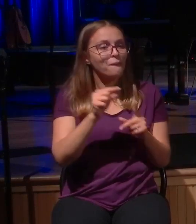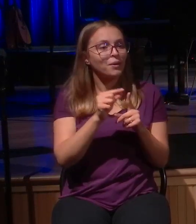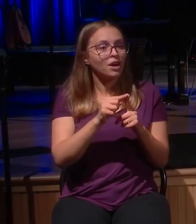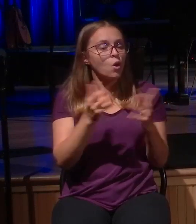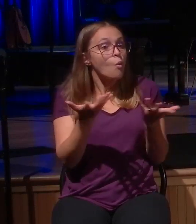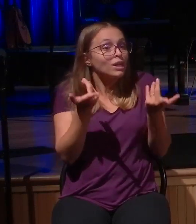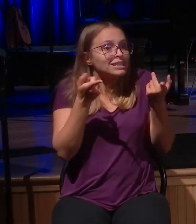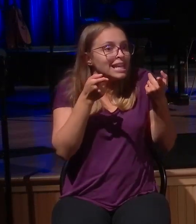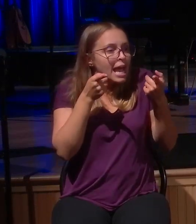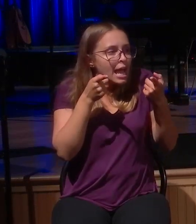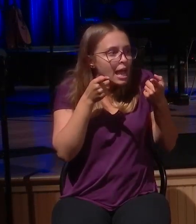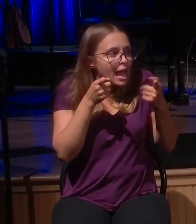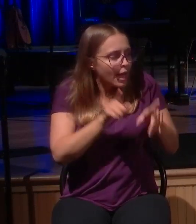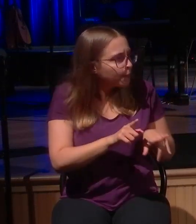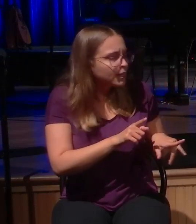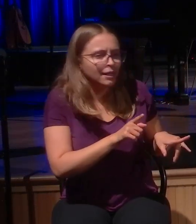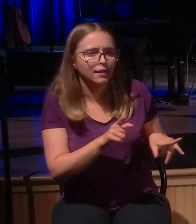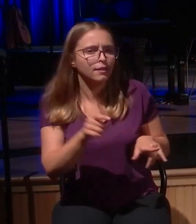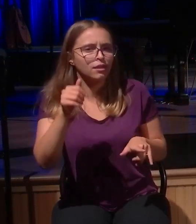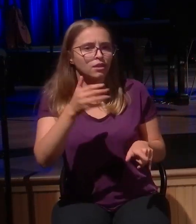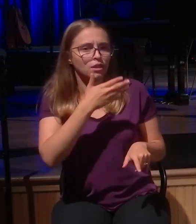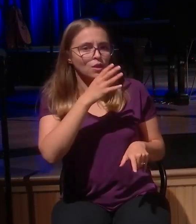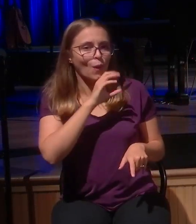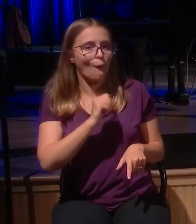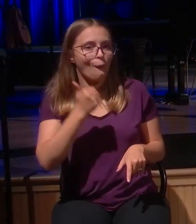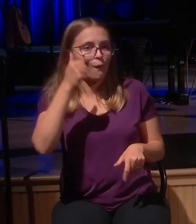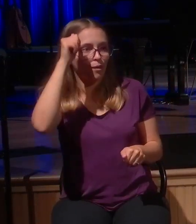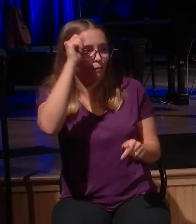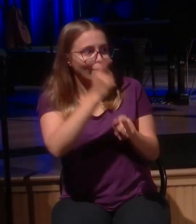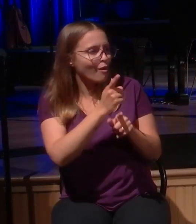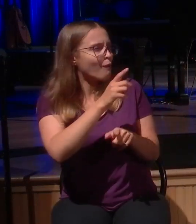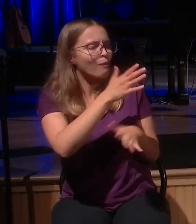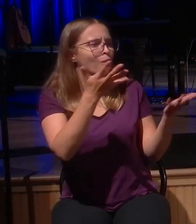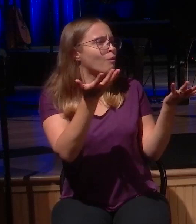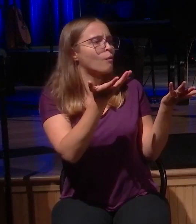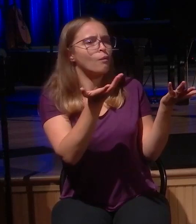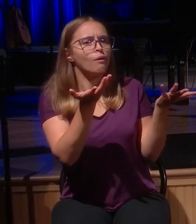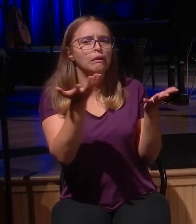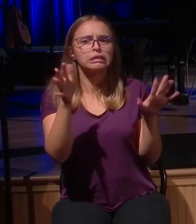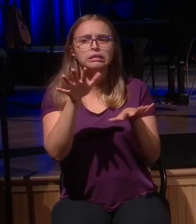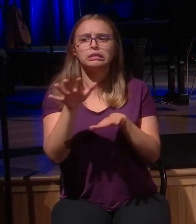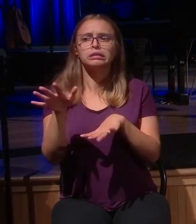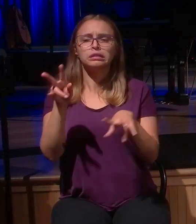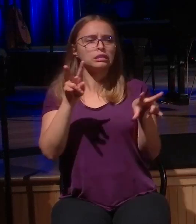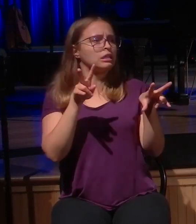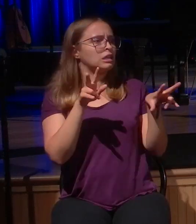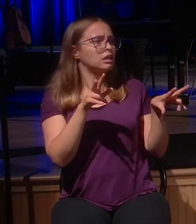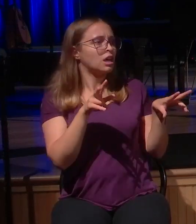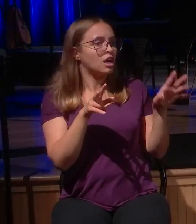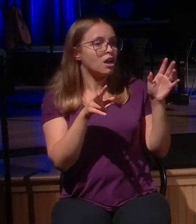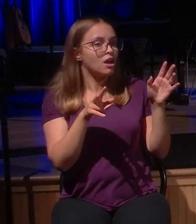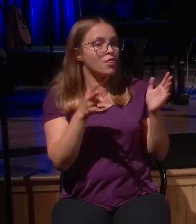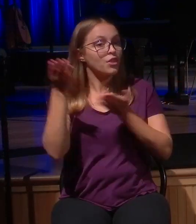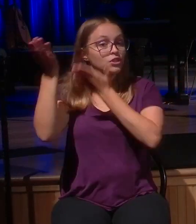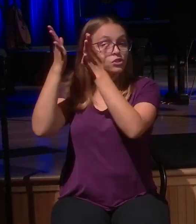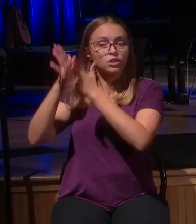on, he says. Says this good man in the worst sense of the word. Verse 27. servant said to him, Your brother,